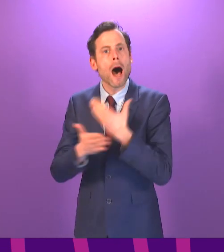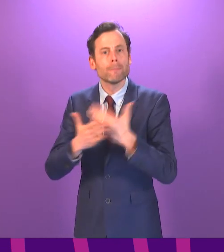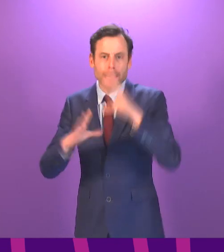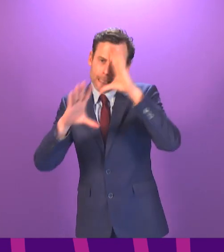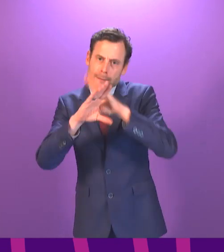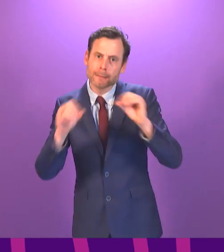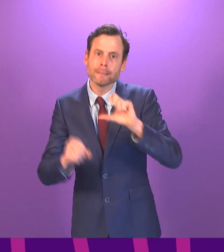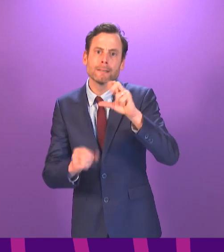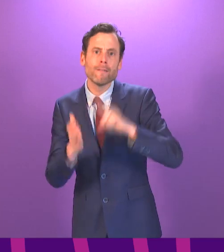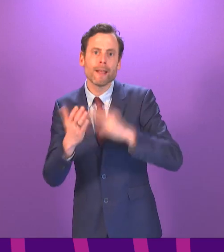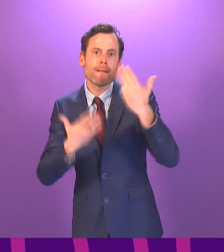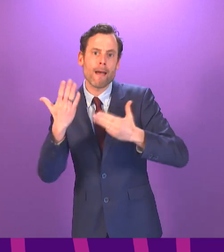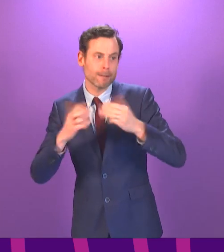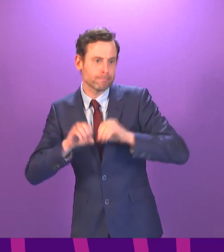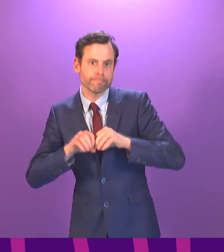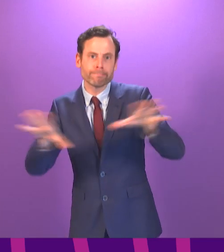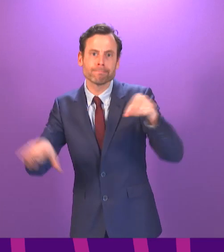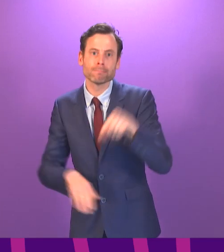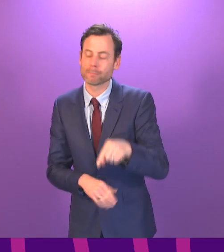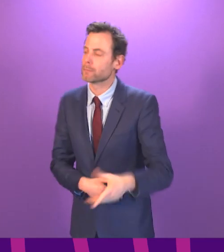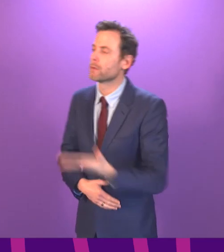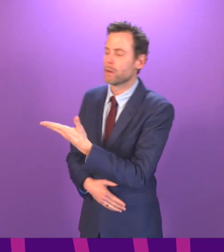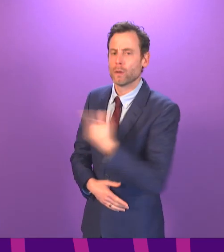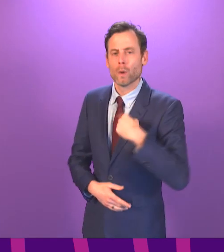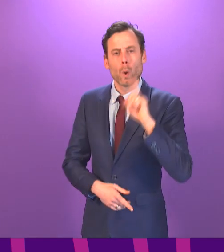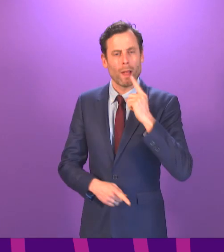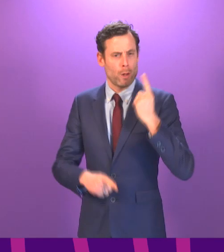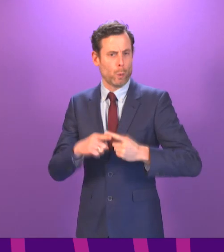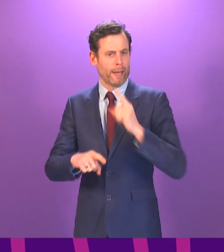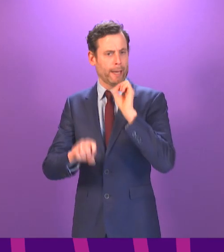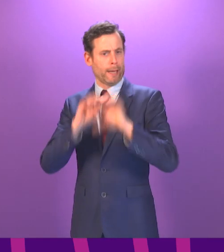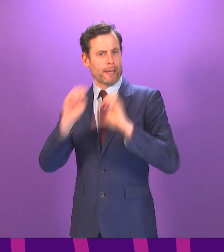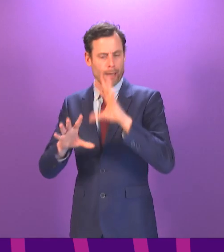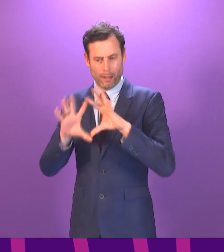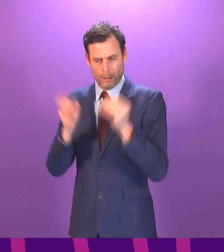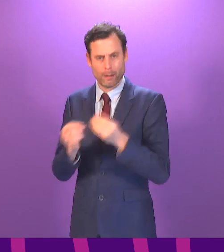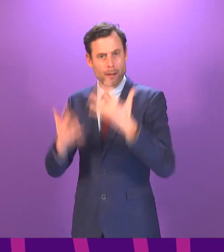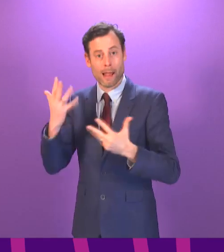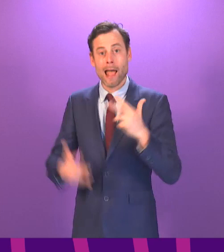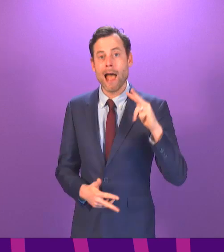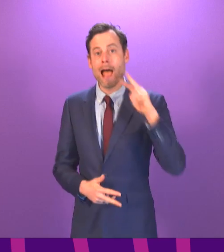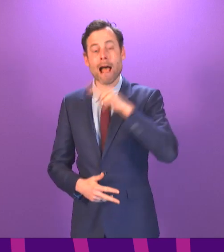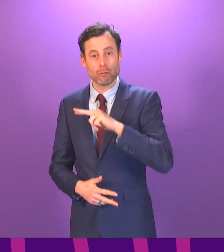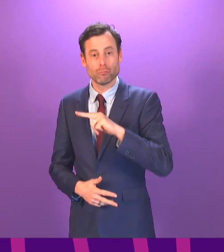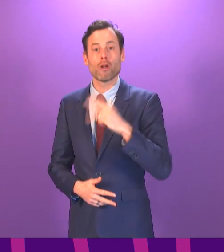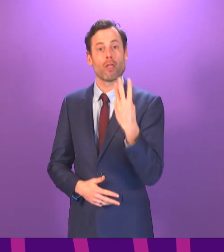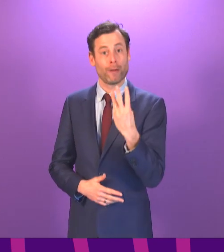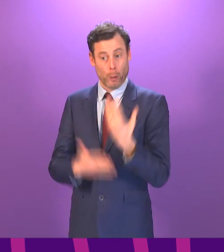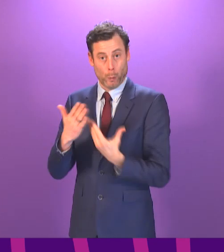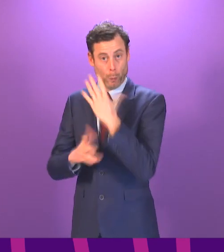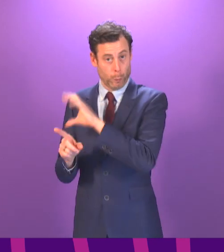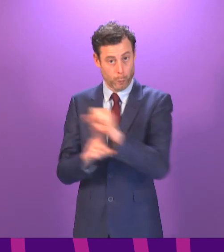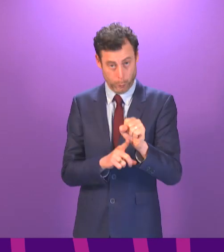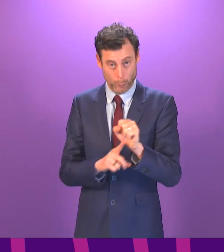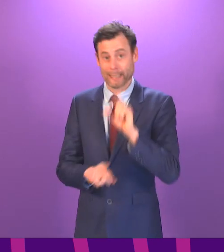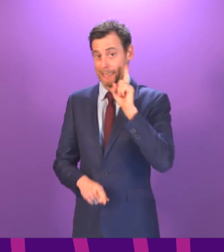the COVID-19 pandemic. I will give a quick update on today's statistics. 803 new cases were reported yesterday.